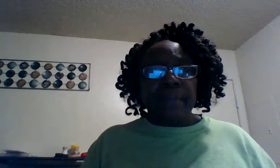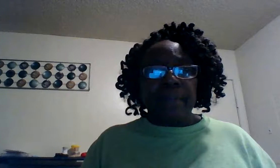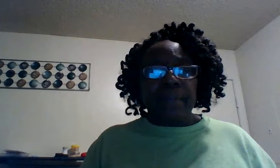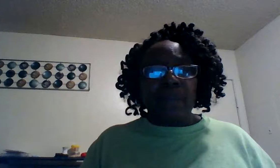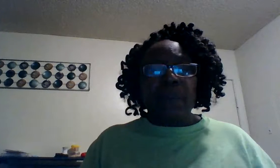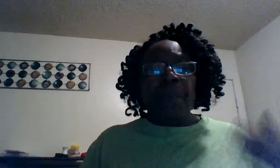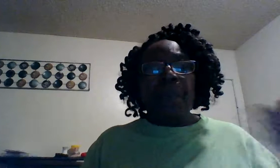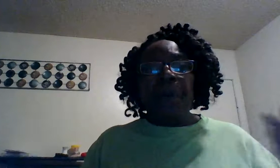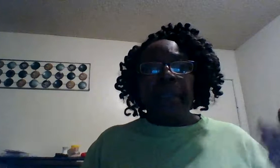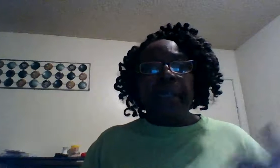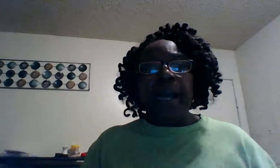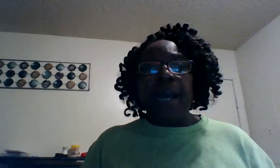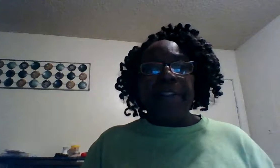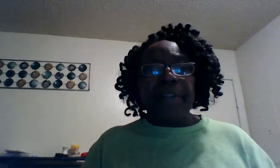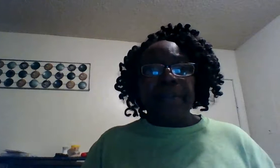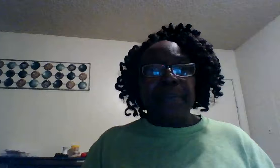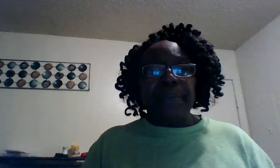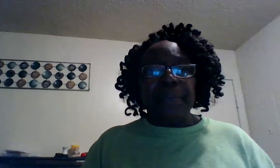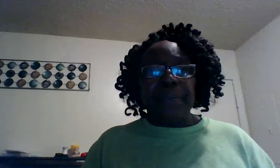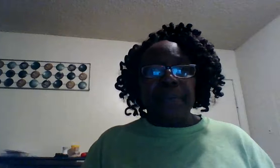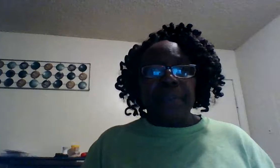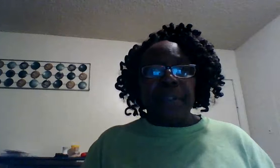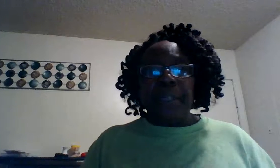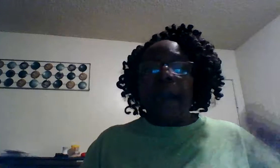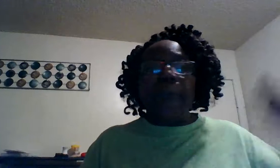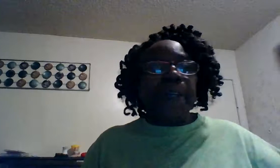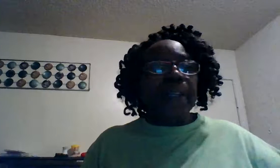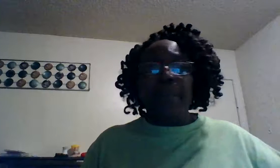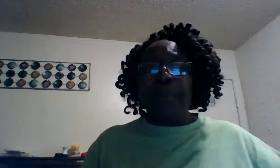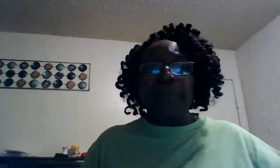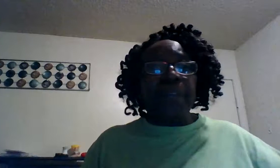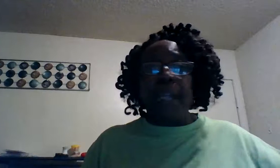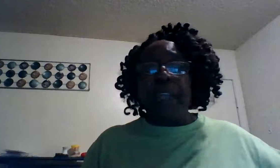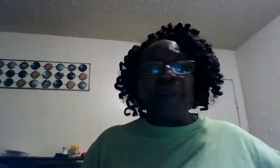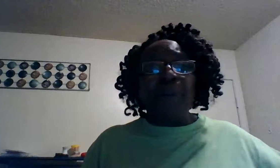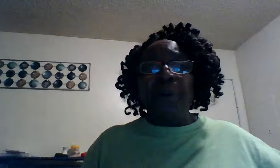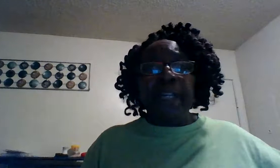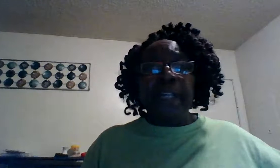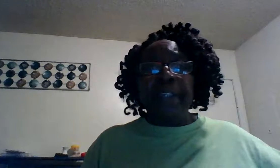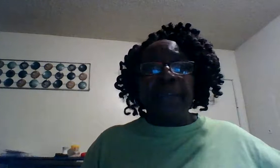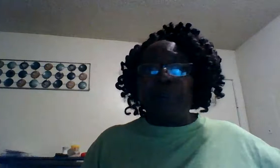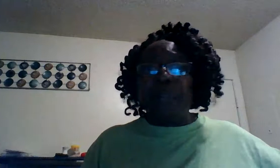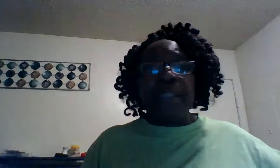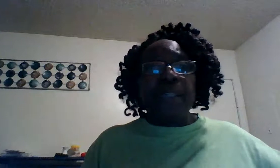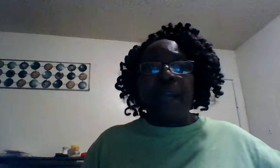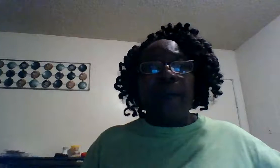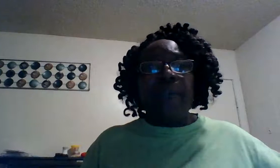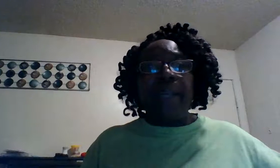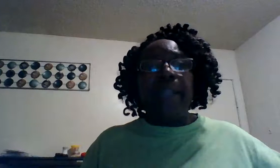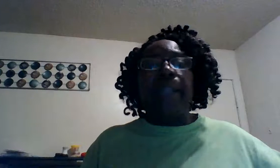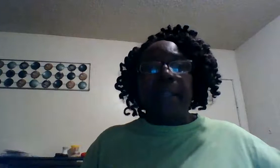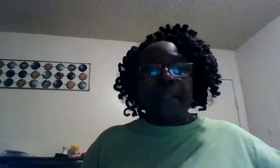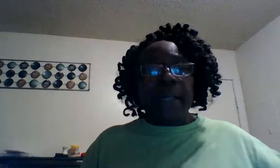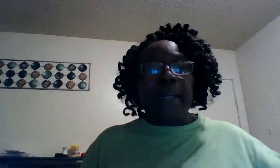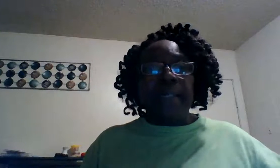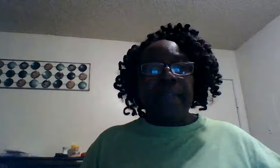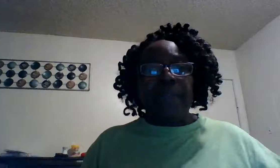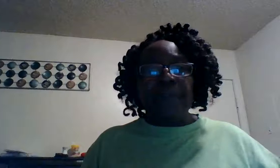what more can God do he already done prove it ain't no more he can do Christ has already done it the